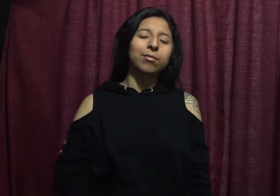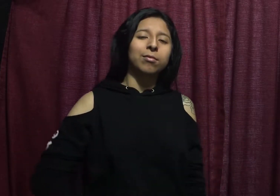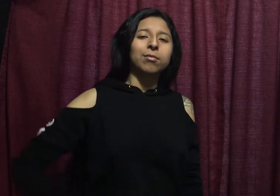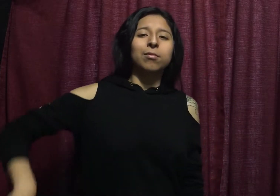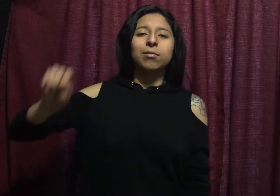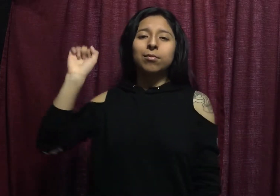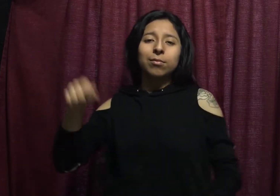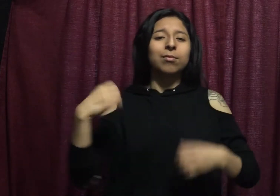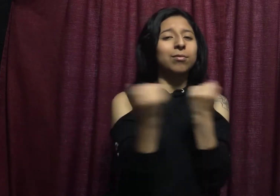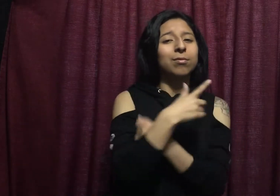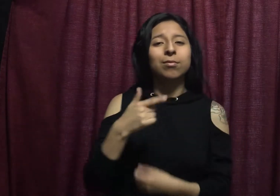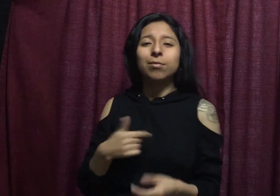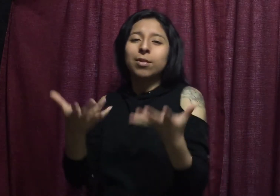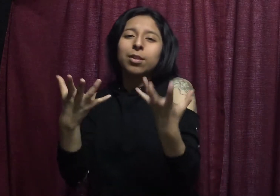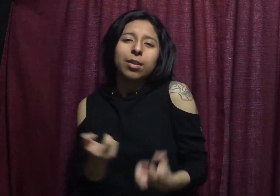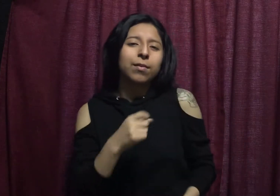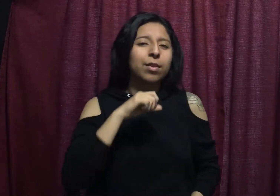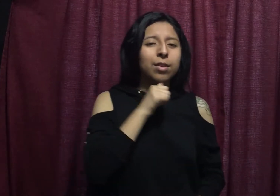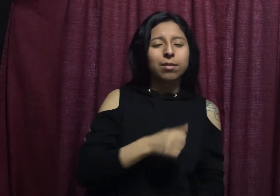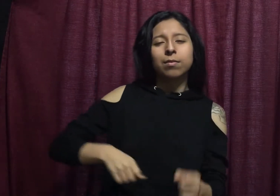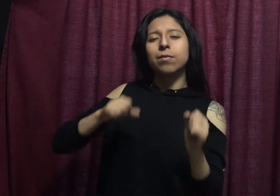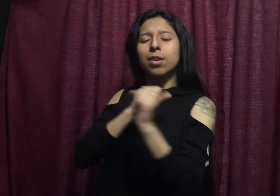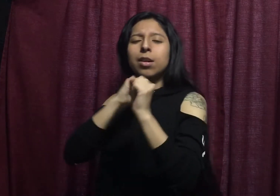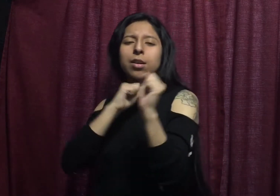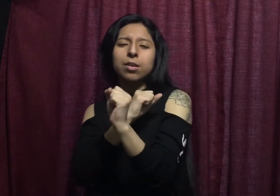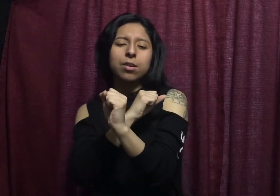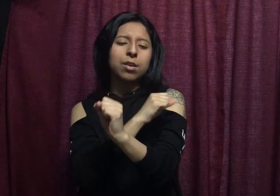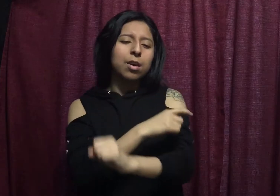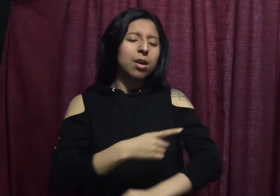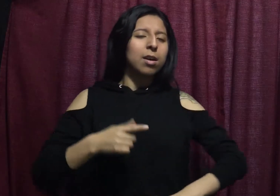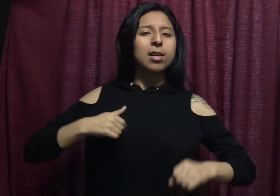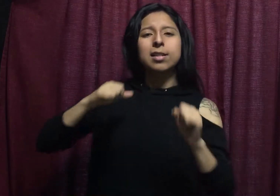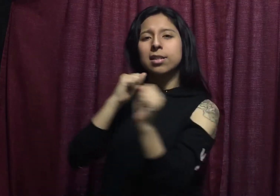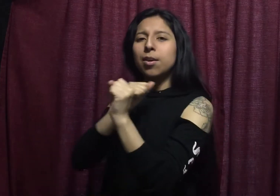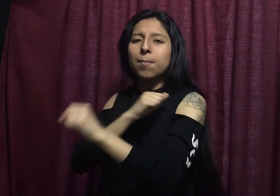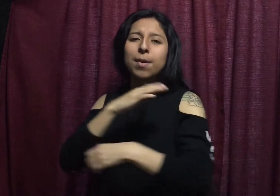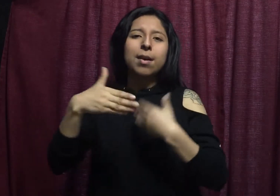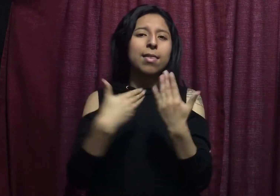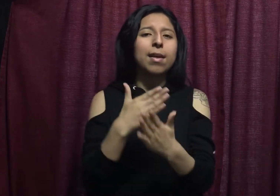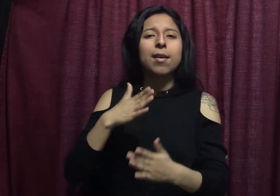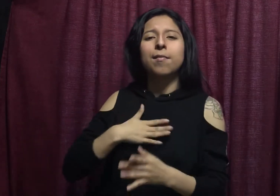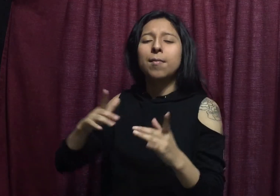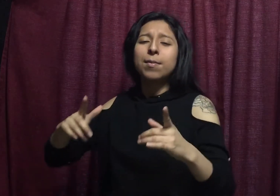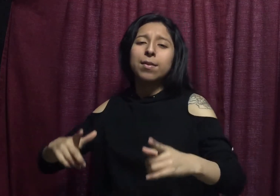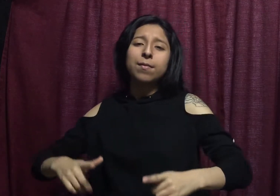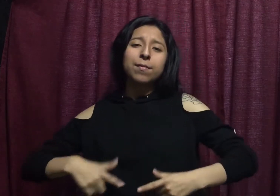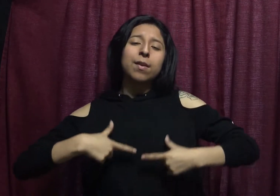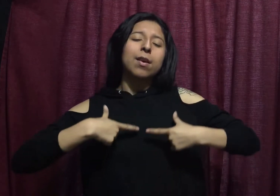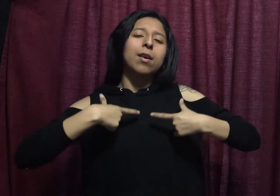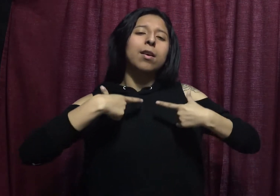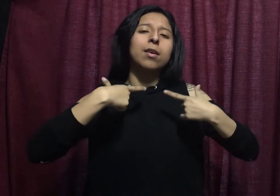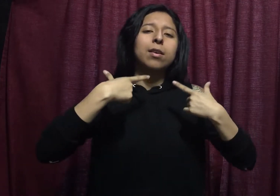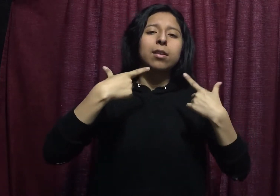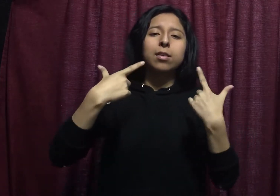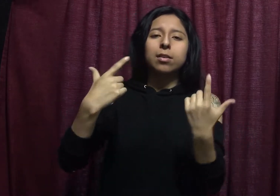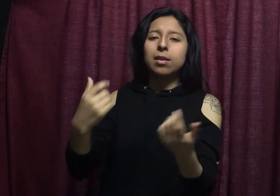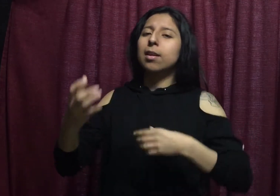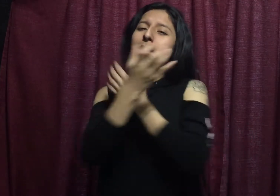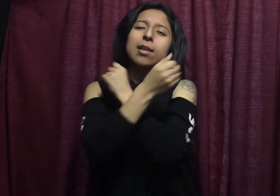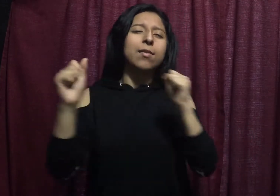Yeah, I'd rather be a lover than a fighter Cause all my life I've been fighting Never